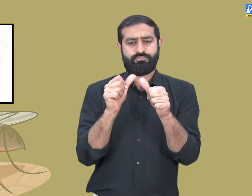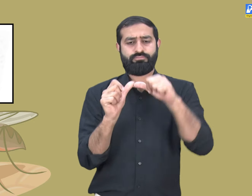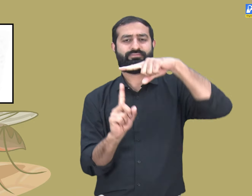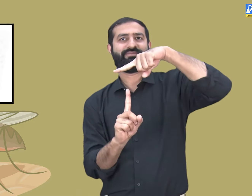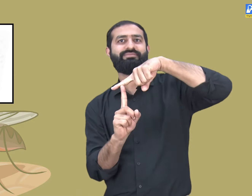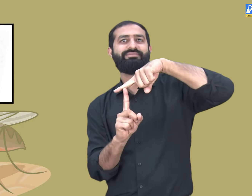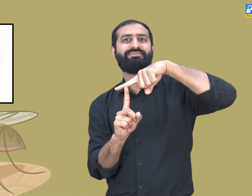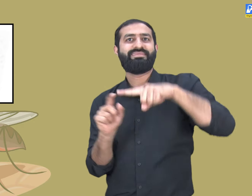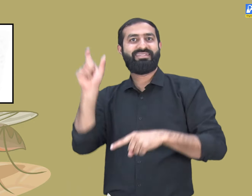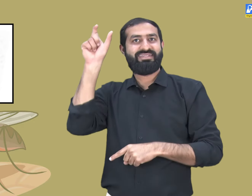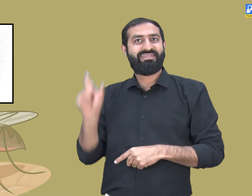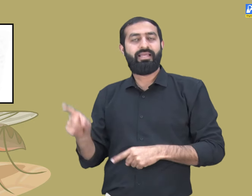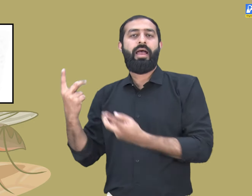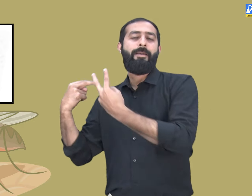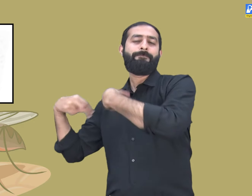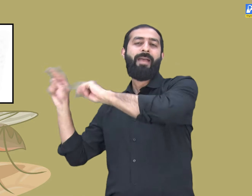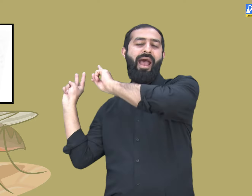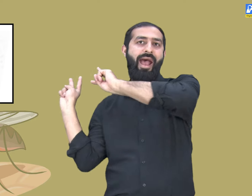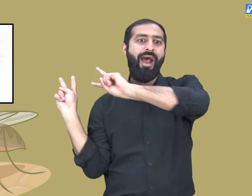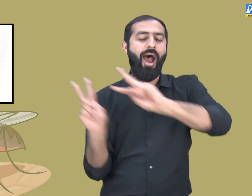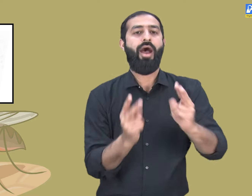Rajat is back at school today.